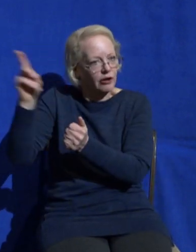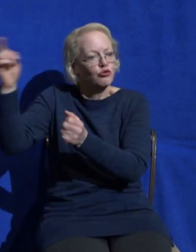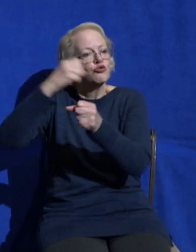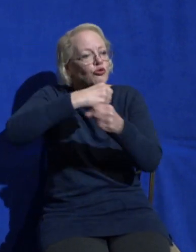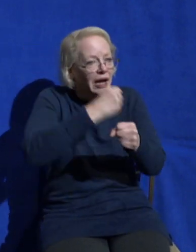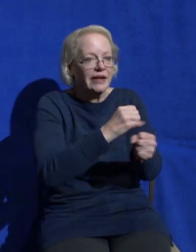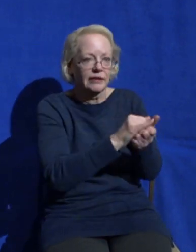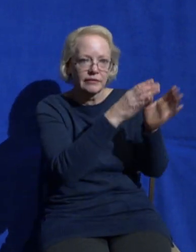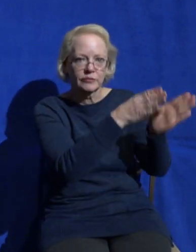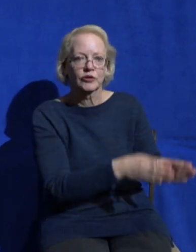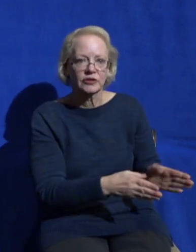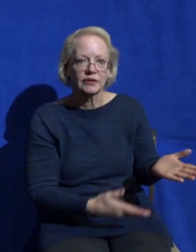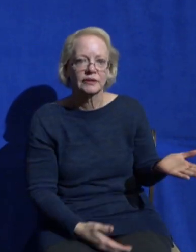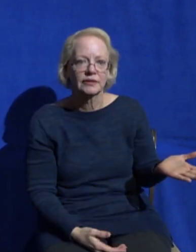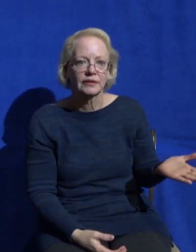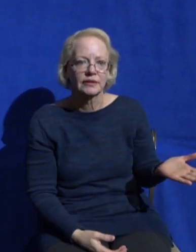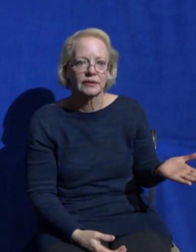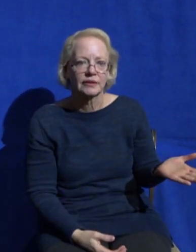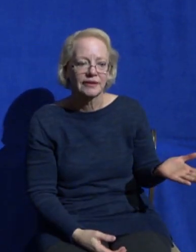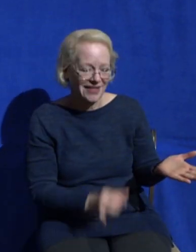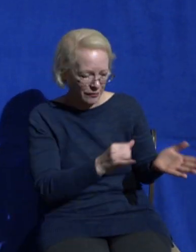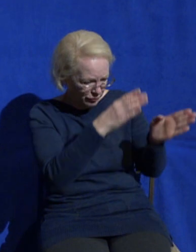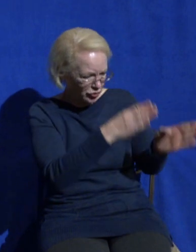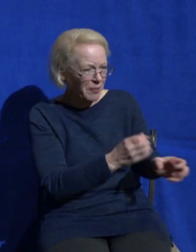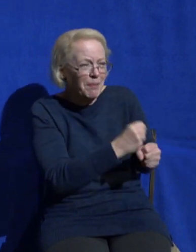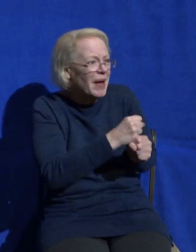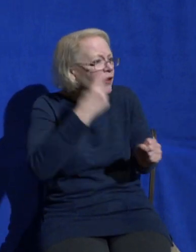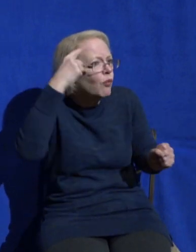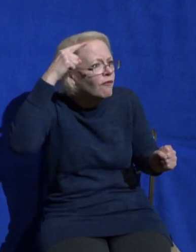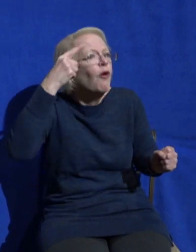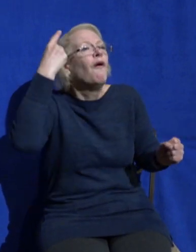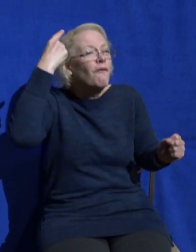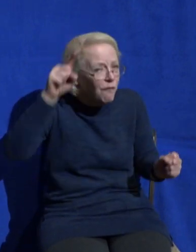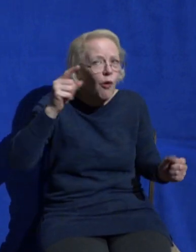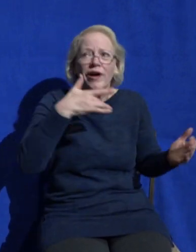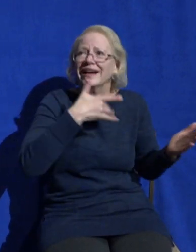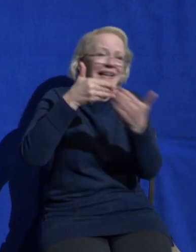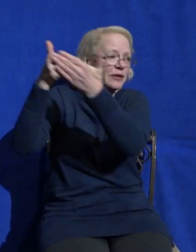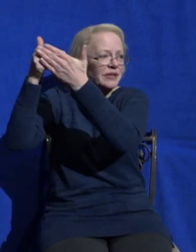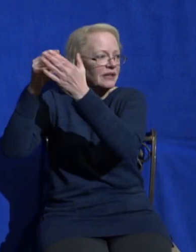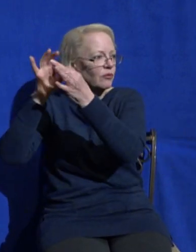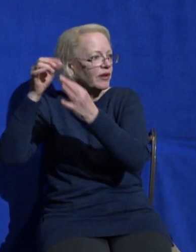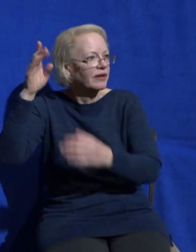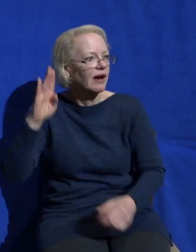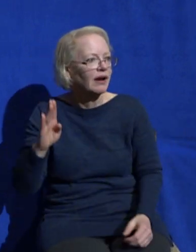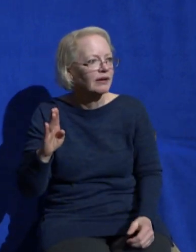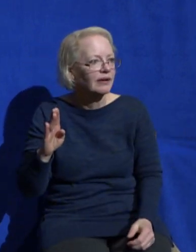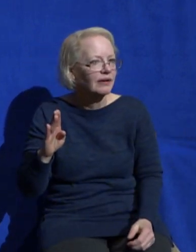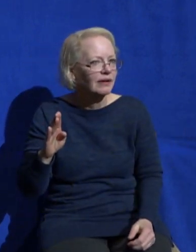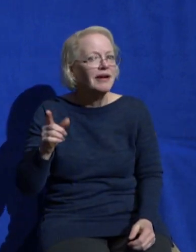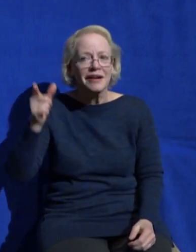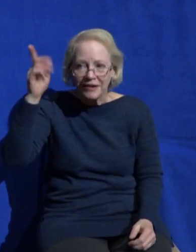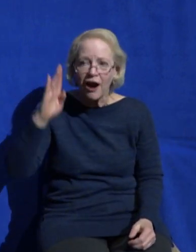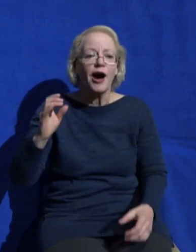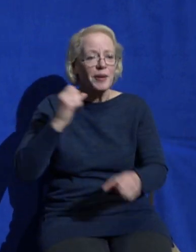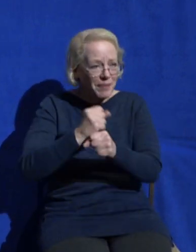this is what you this is what you were made for like God created humanity in his image and his desire